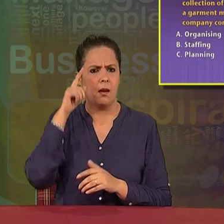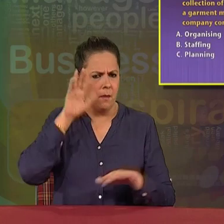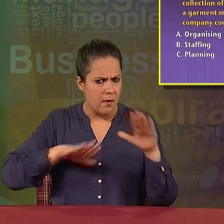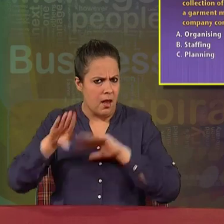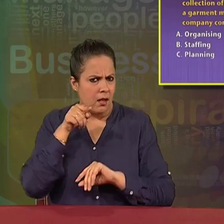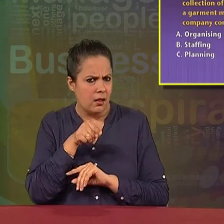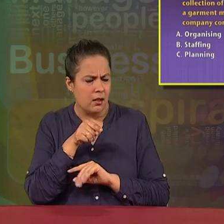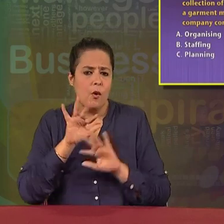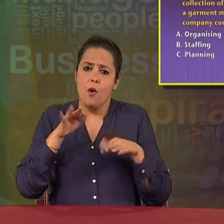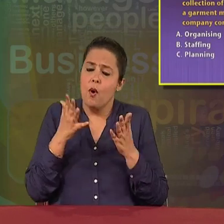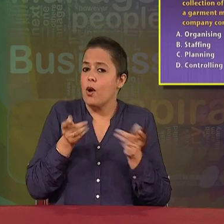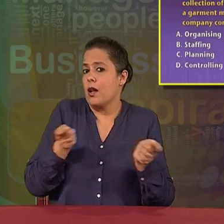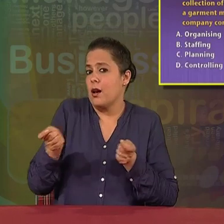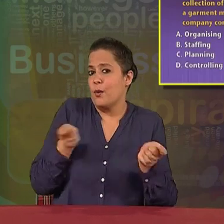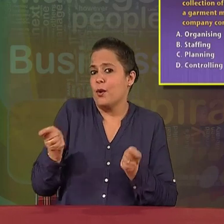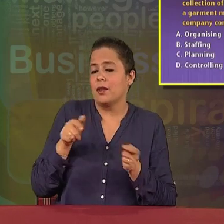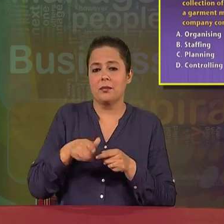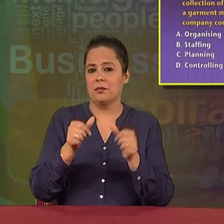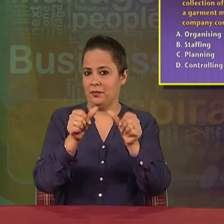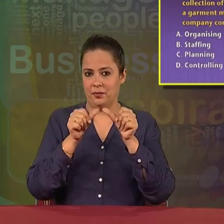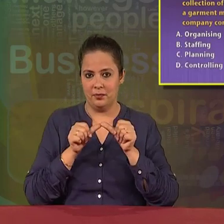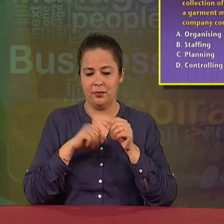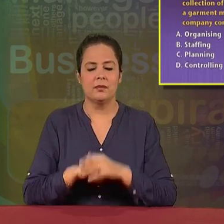planning, or D, controlling.